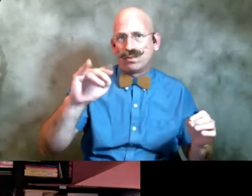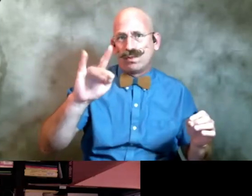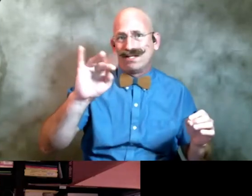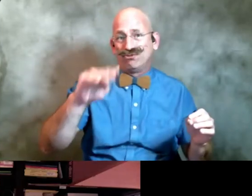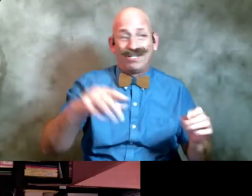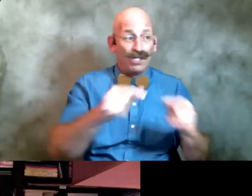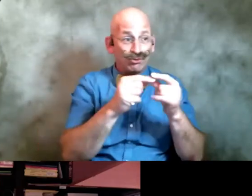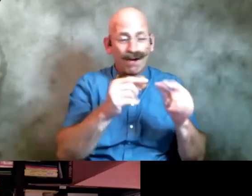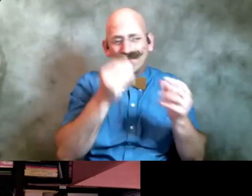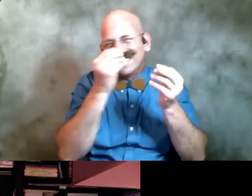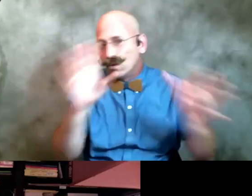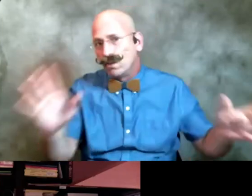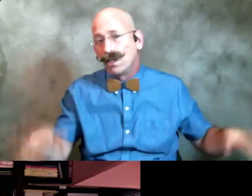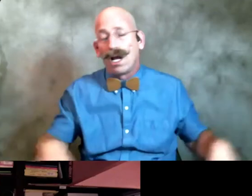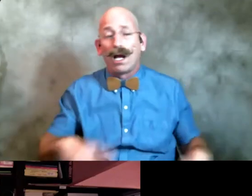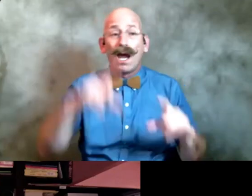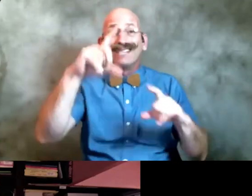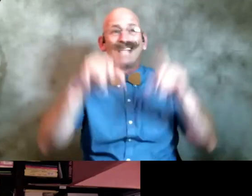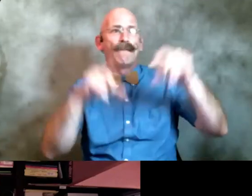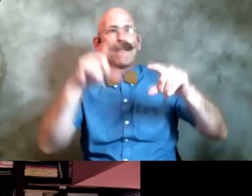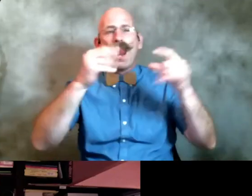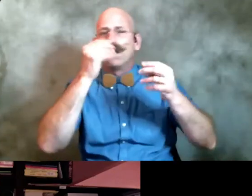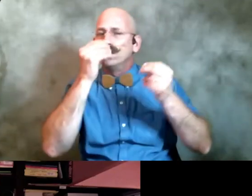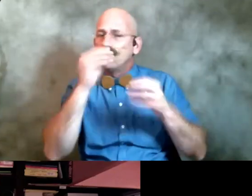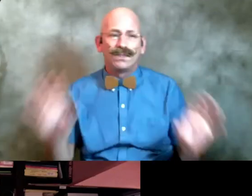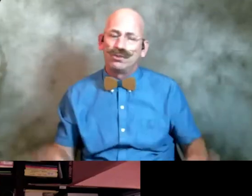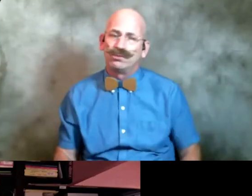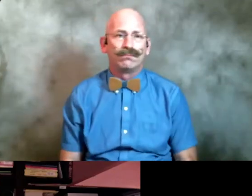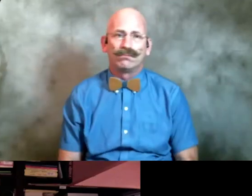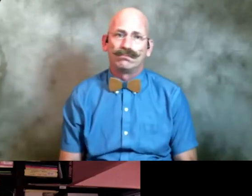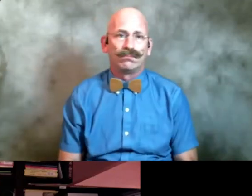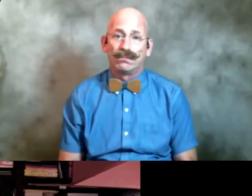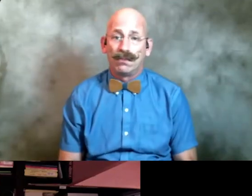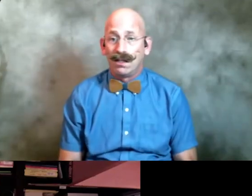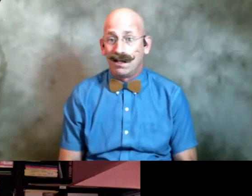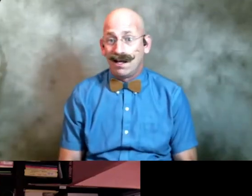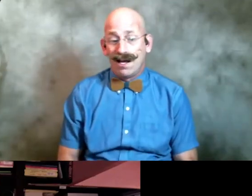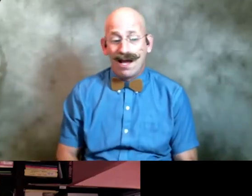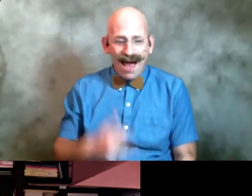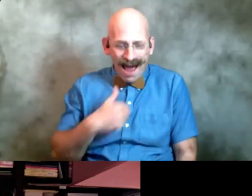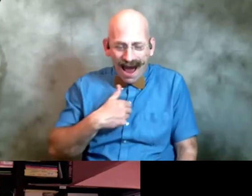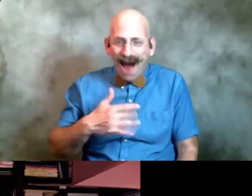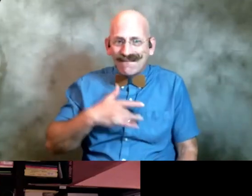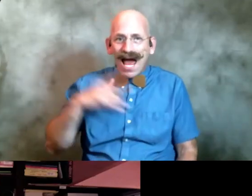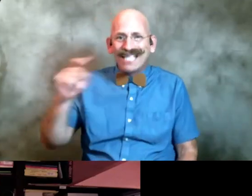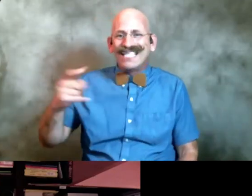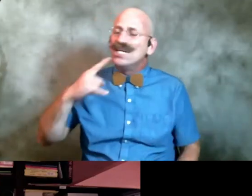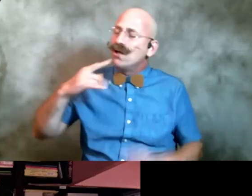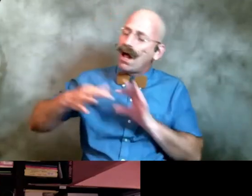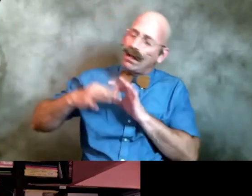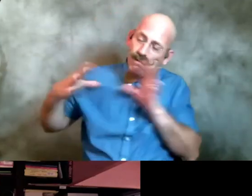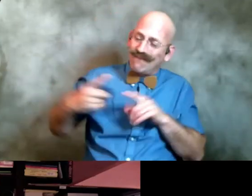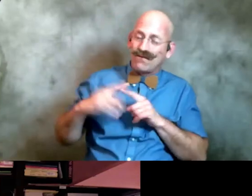no capitals um just to be a little bit freed from my law firm life and it